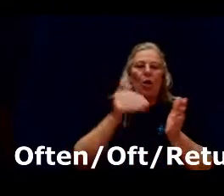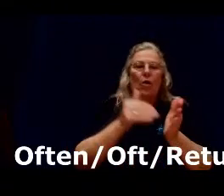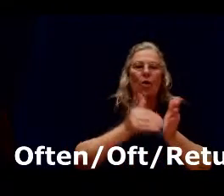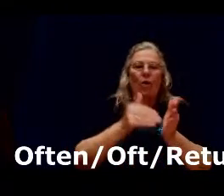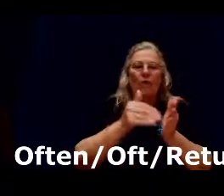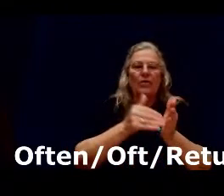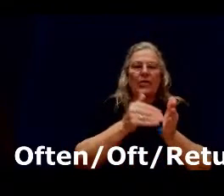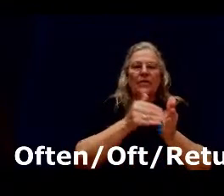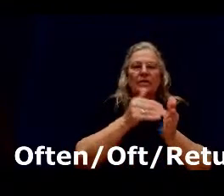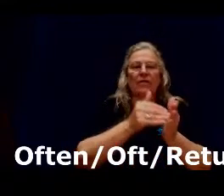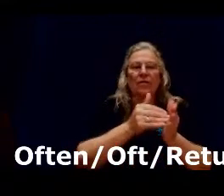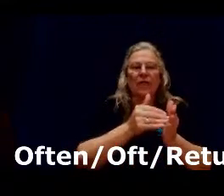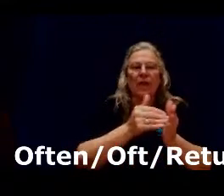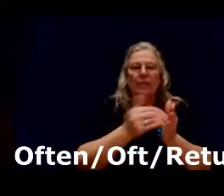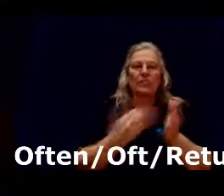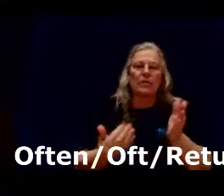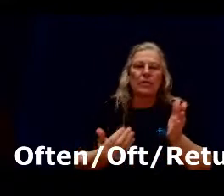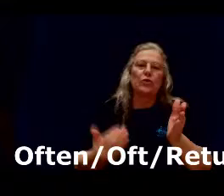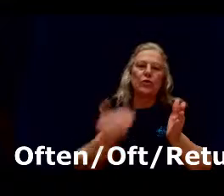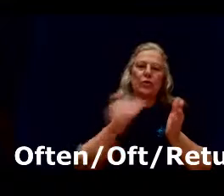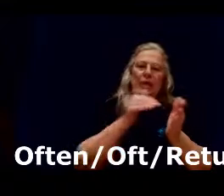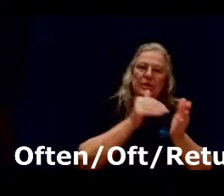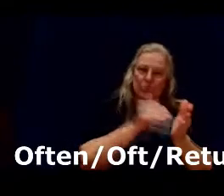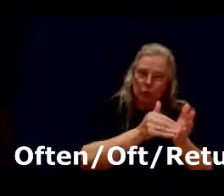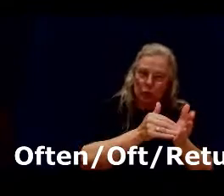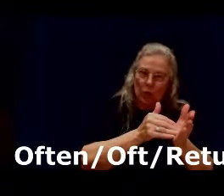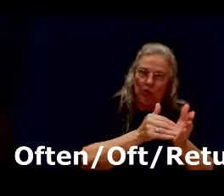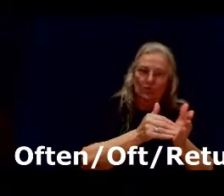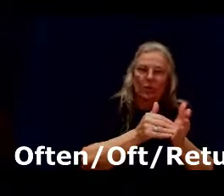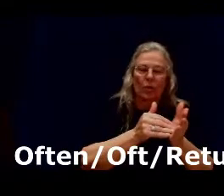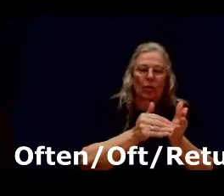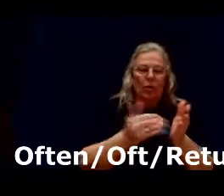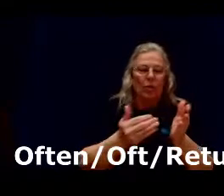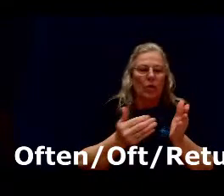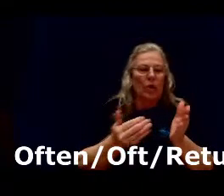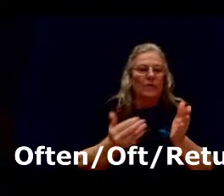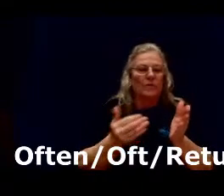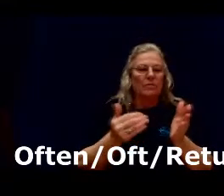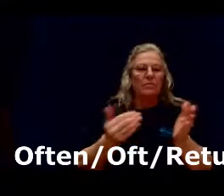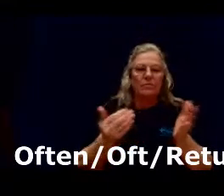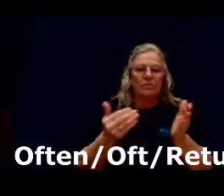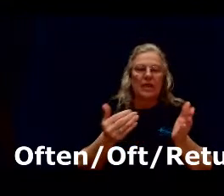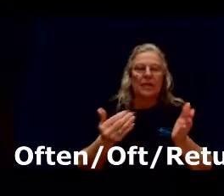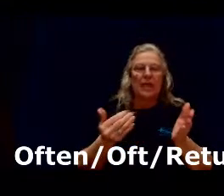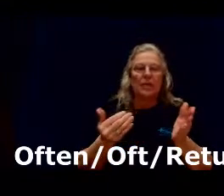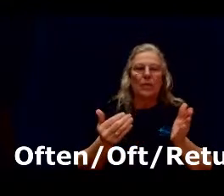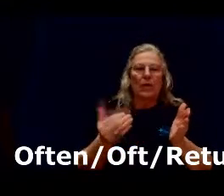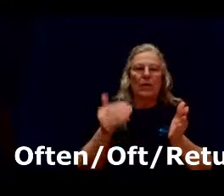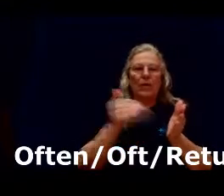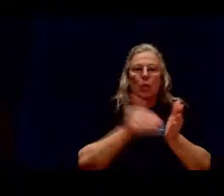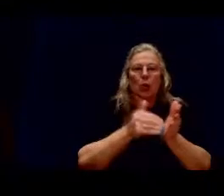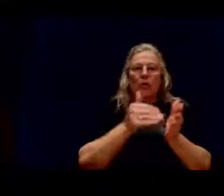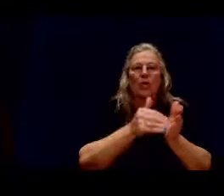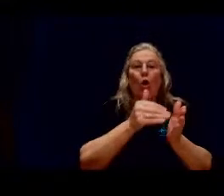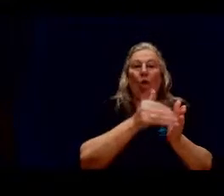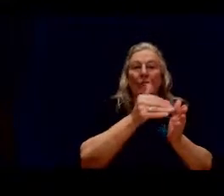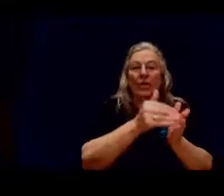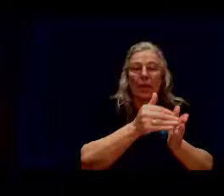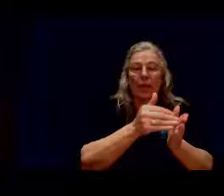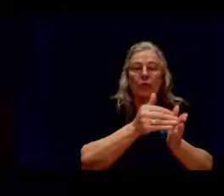often is several times return is just once so you have to if i'm if i'm going there often i'm going